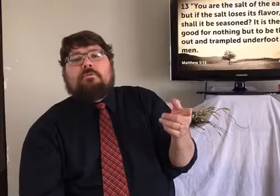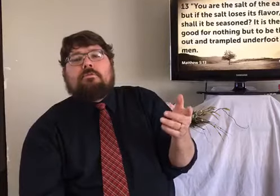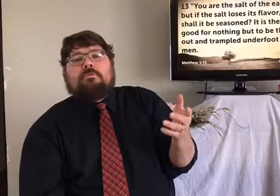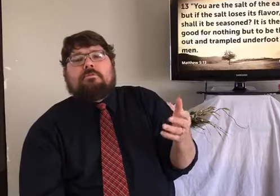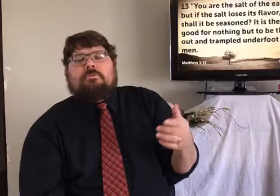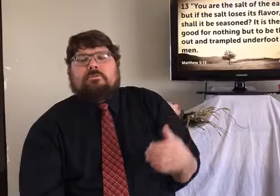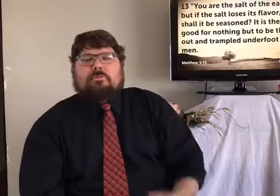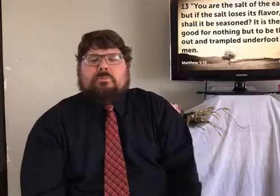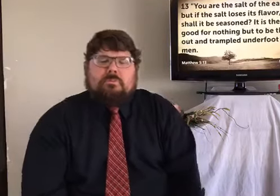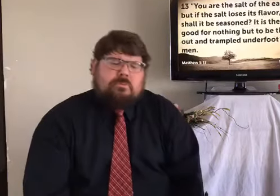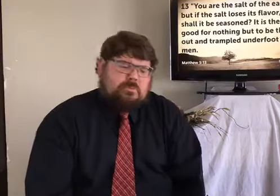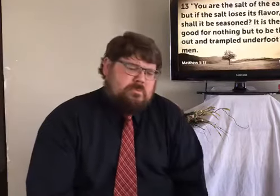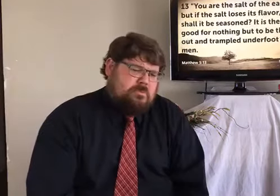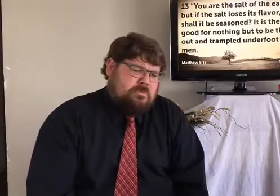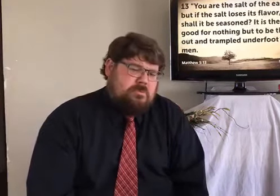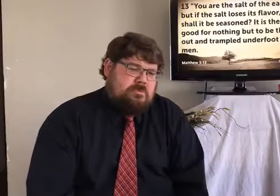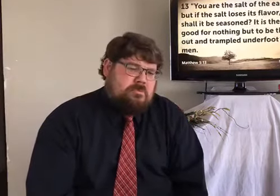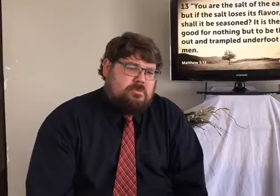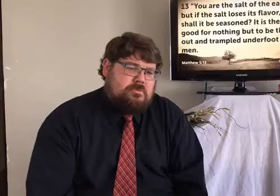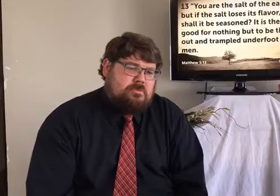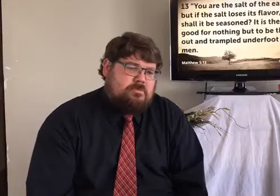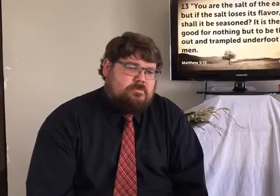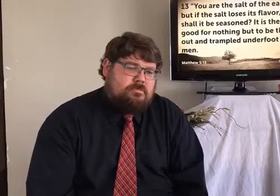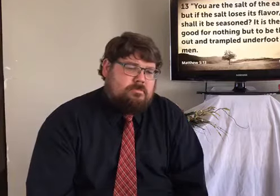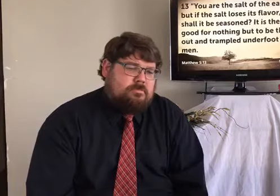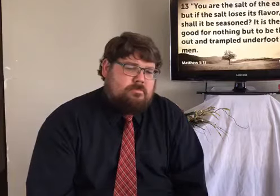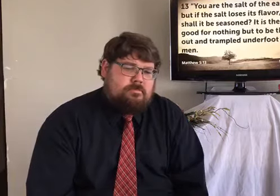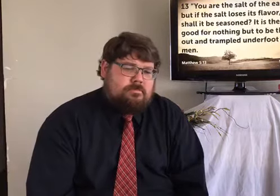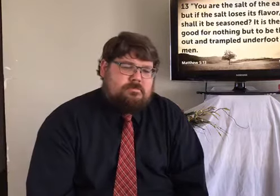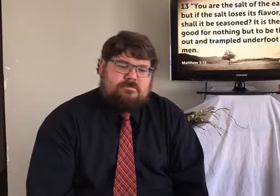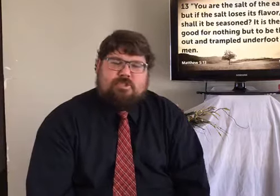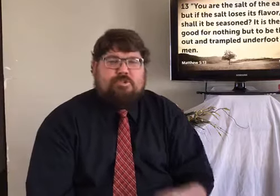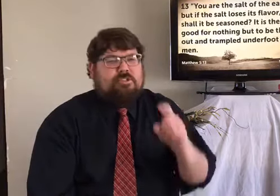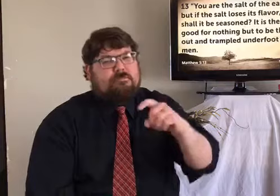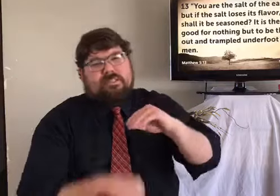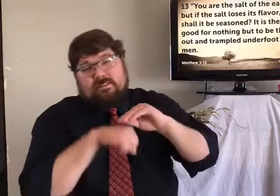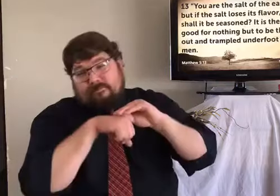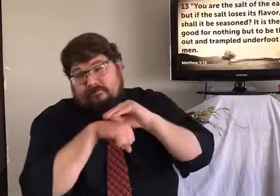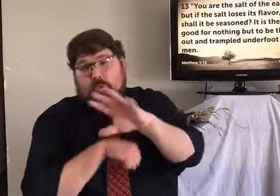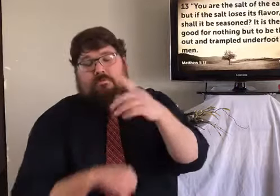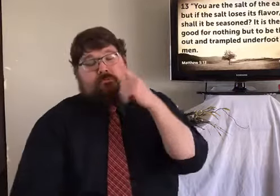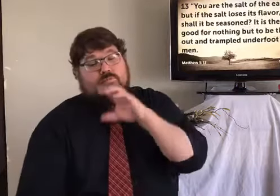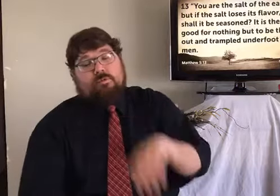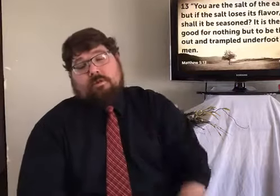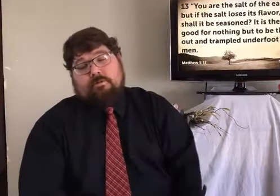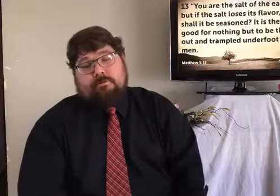you know, they say, oh, you're a Christian. I didn't even realize. Or are you...